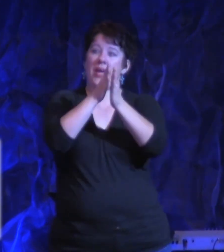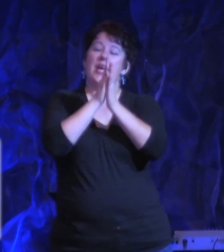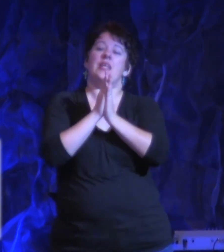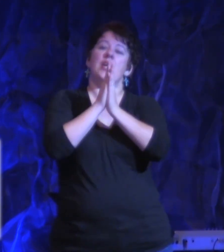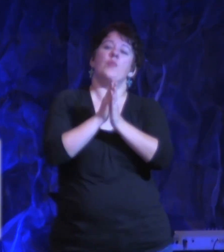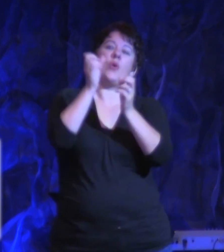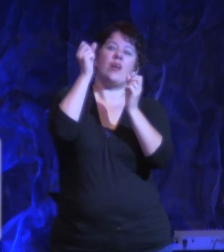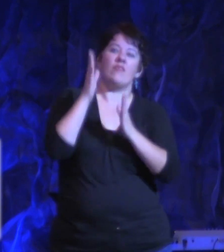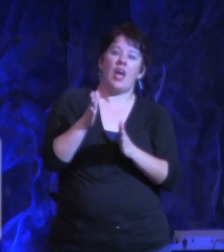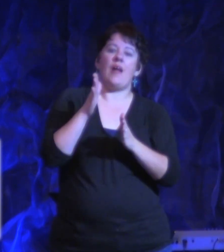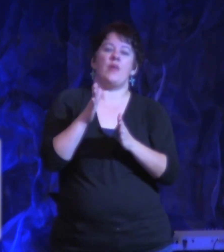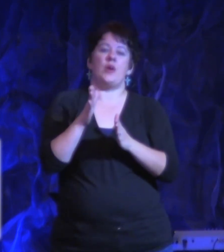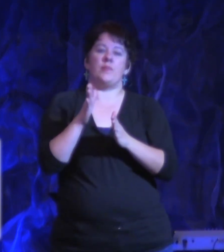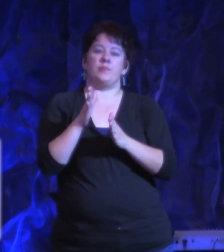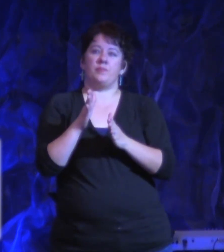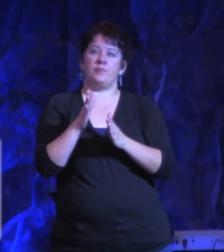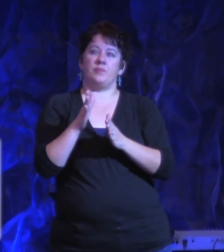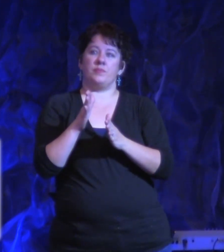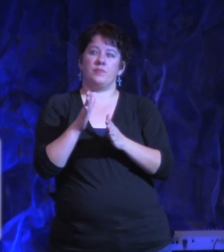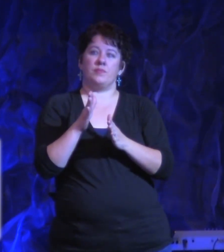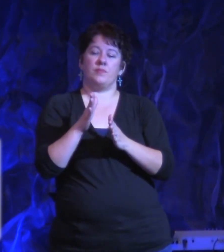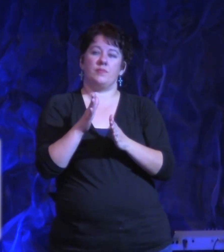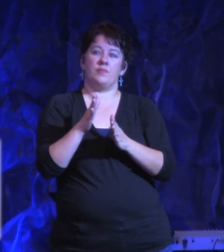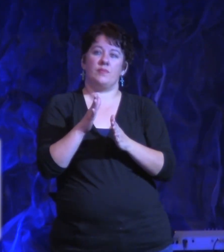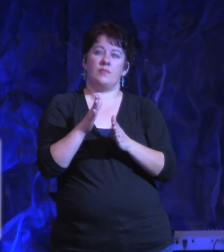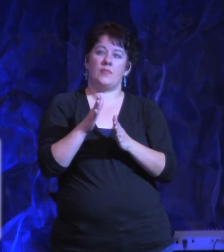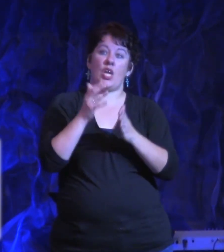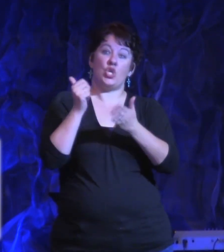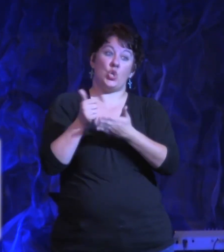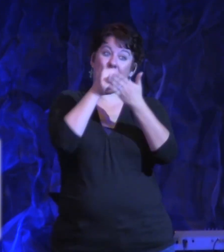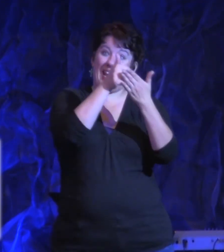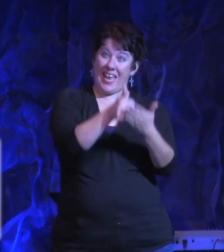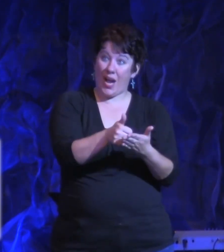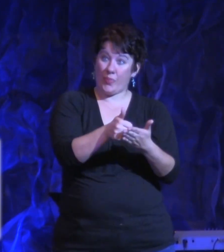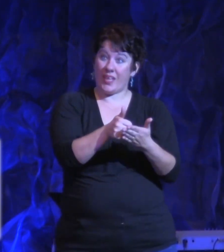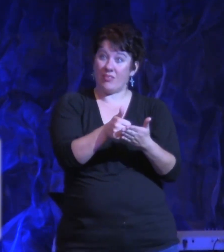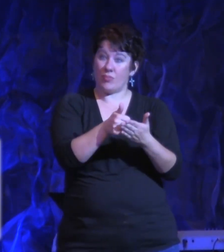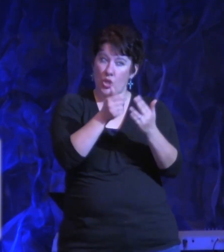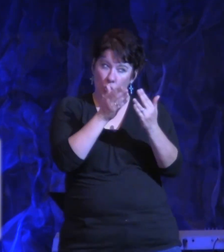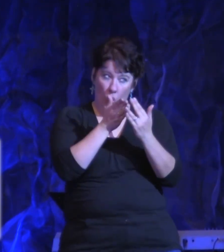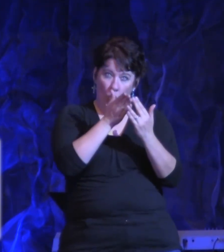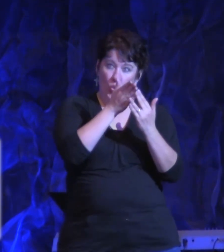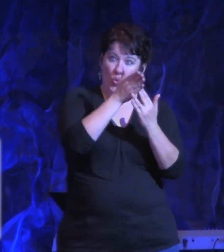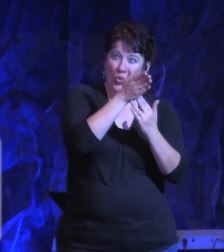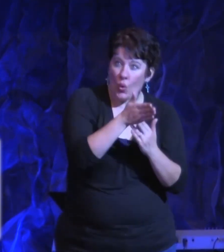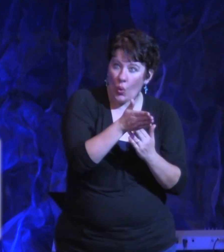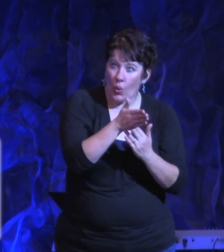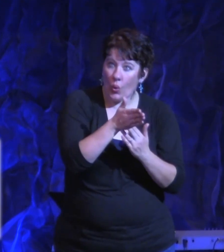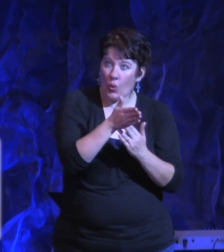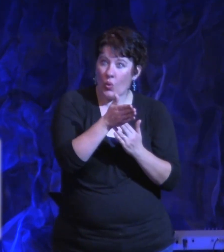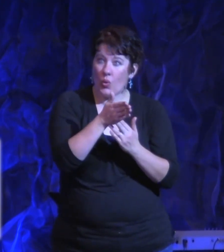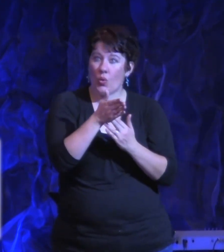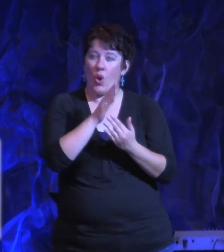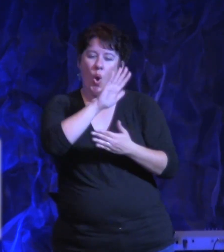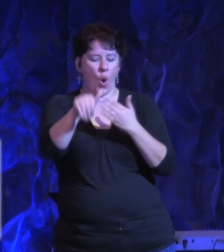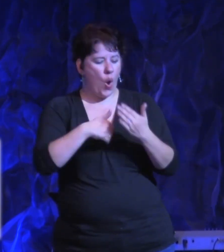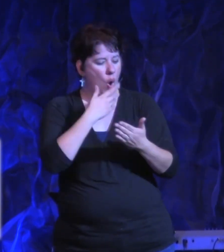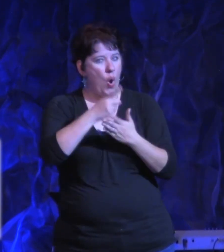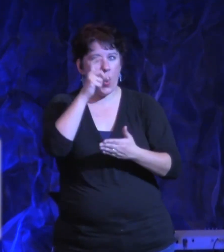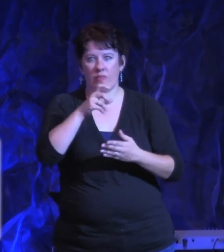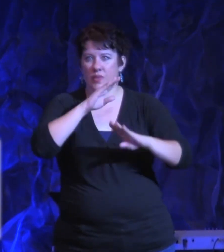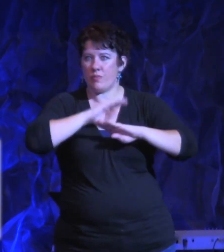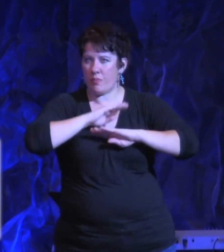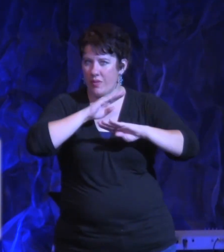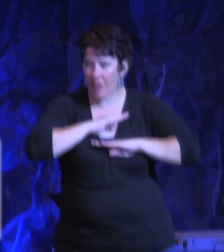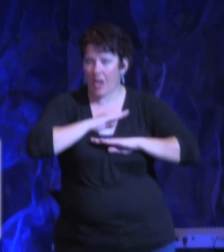just, Lord, make a roadway for them in their wilderness and you would provide a stream in the desert, God. May they be blessed of the Lord.